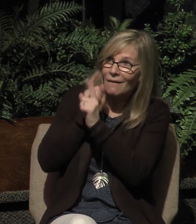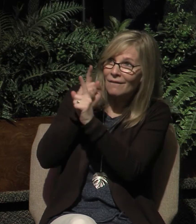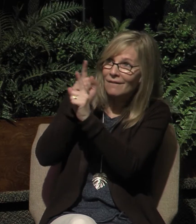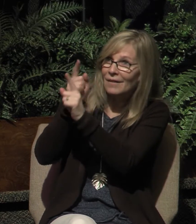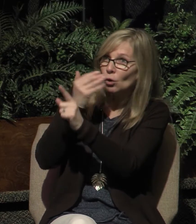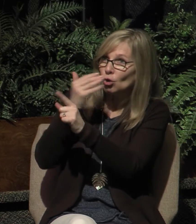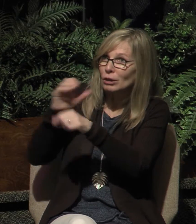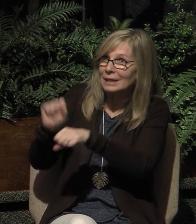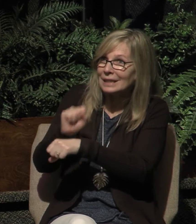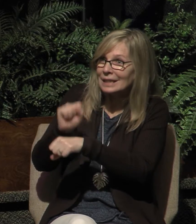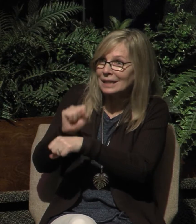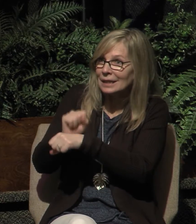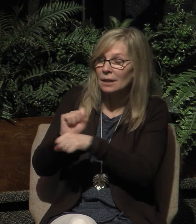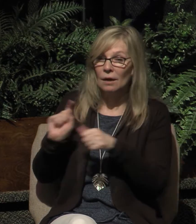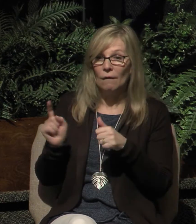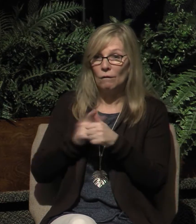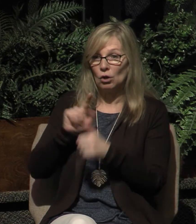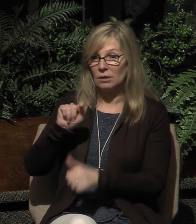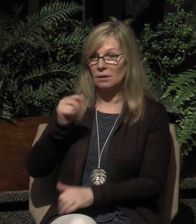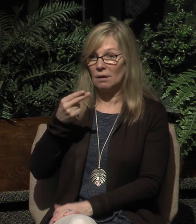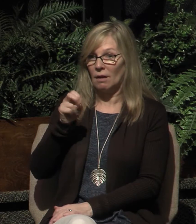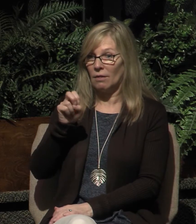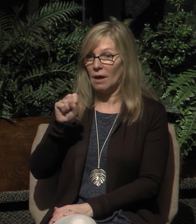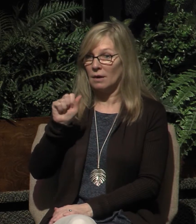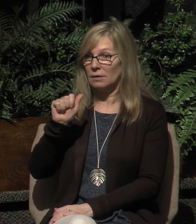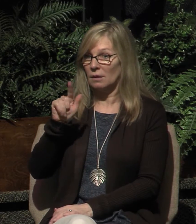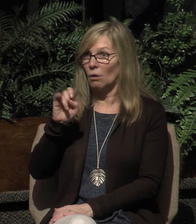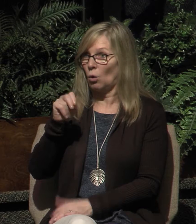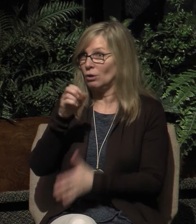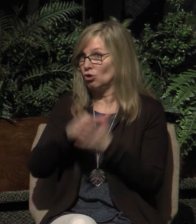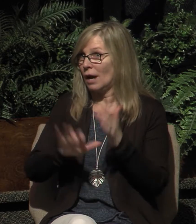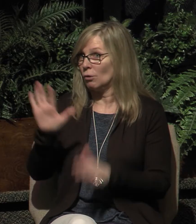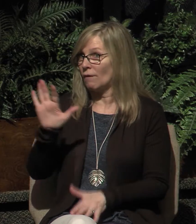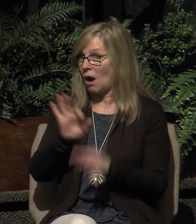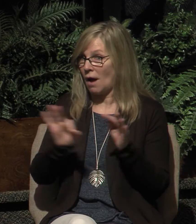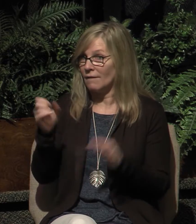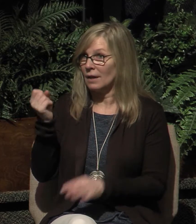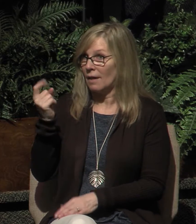1 Thessalonians 5, 11, encourage one another and build up one another.